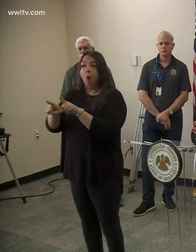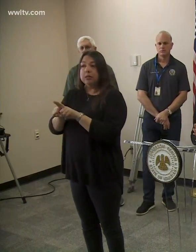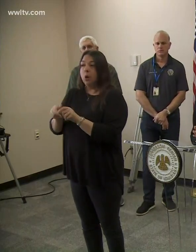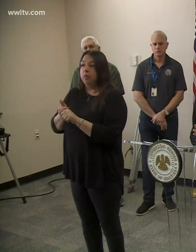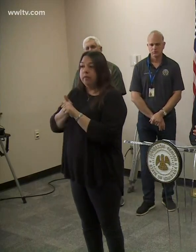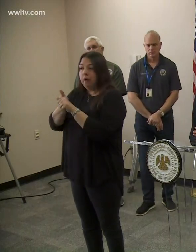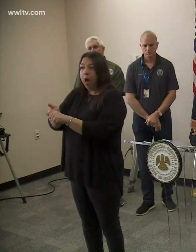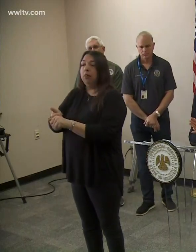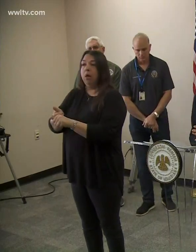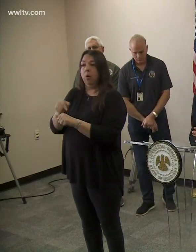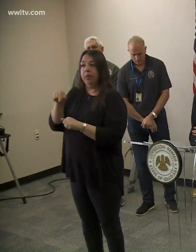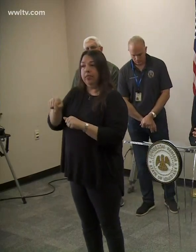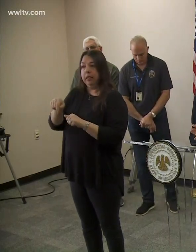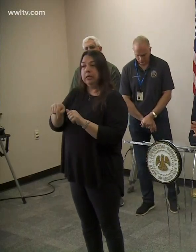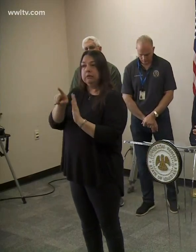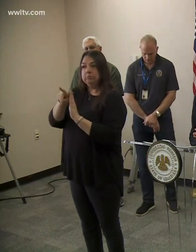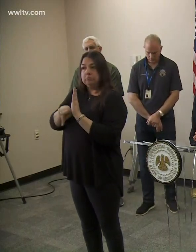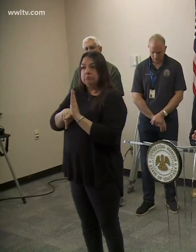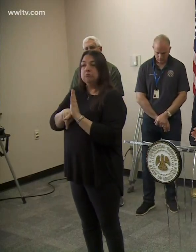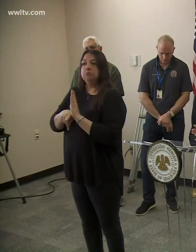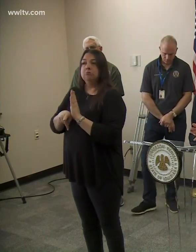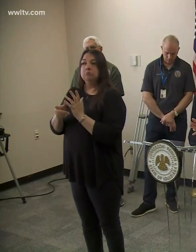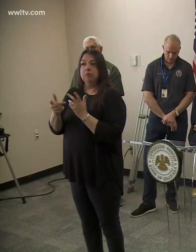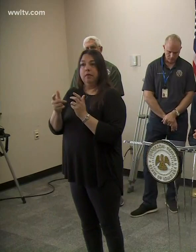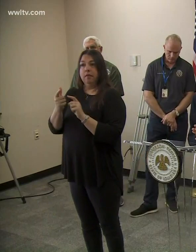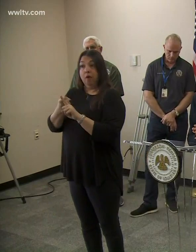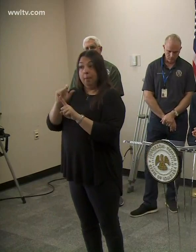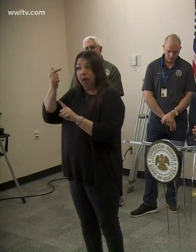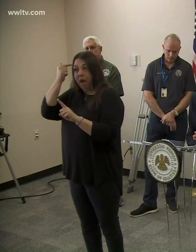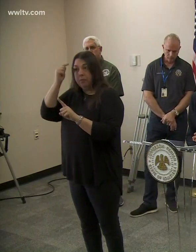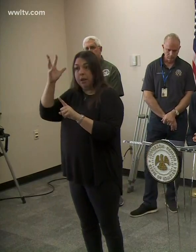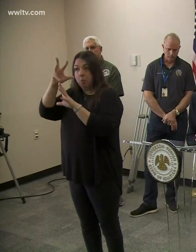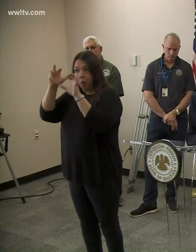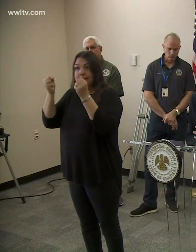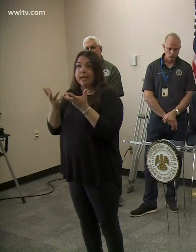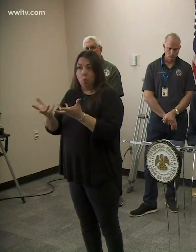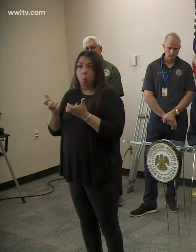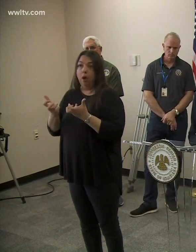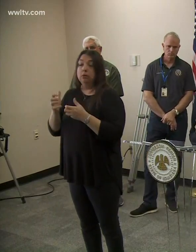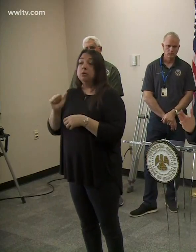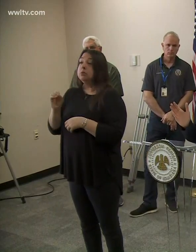fall in line with these, these measures that the governor and, and the president want us to do. So we have not figured.